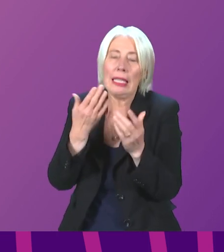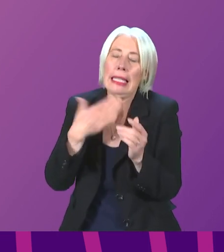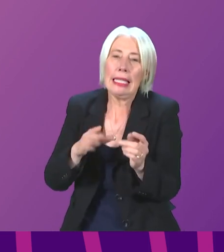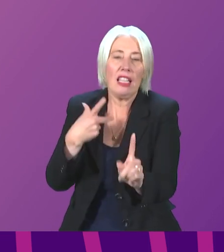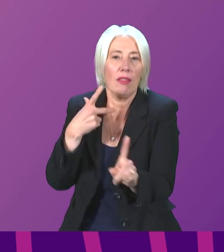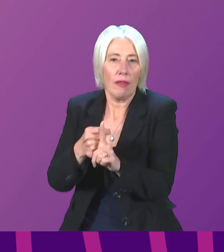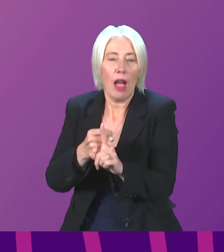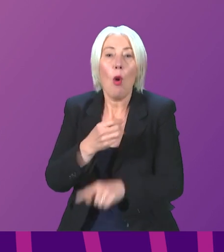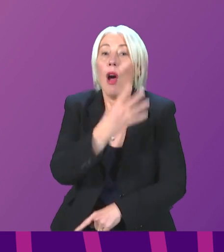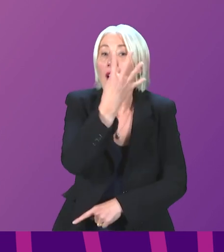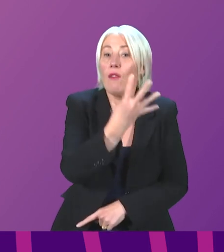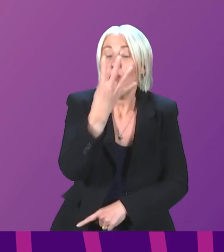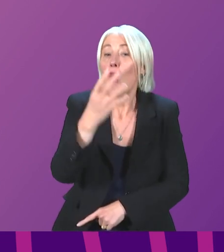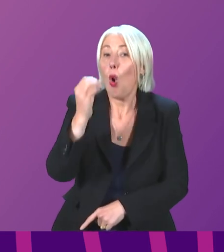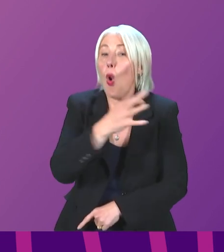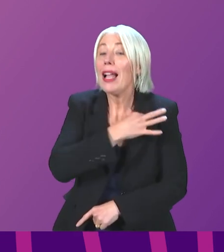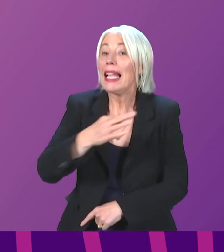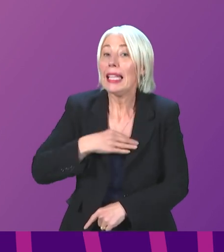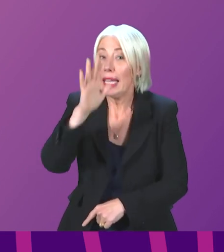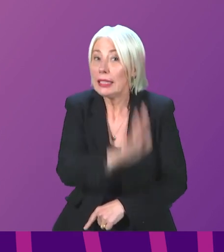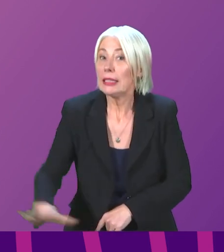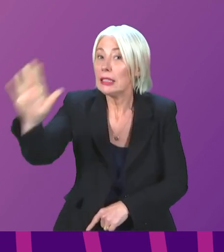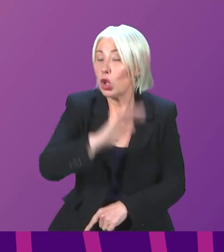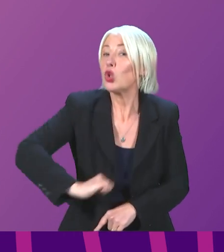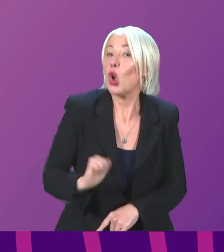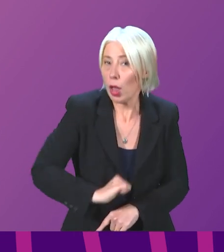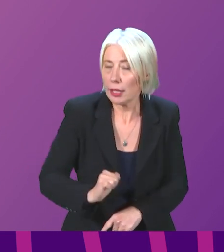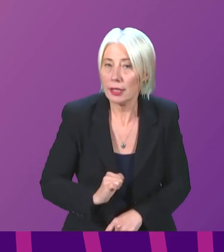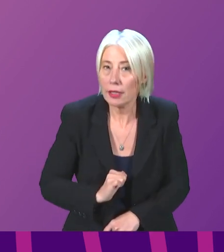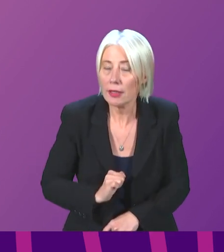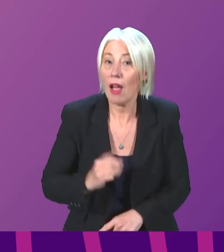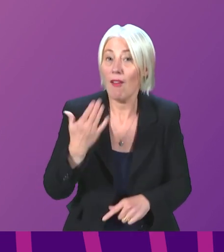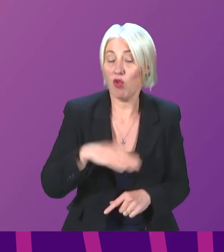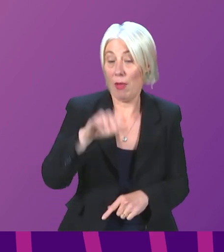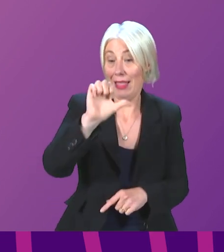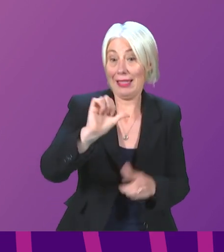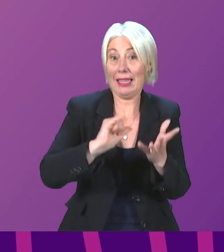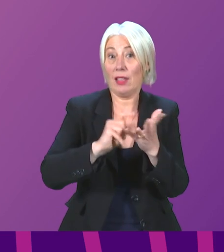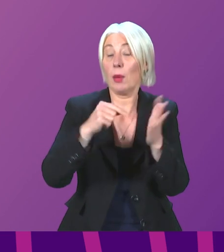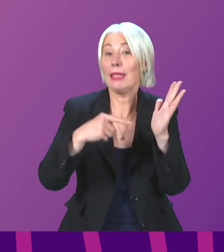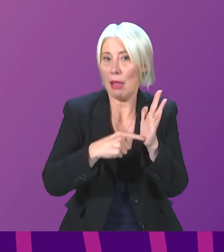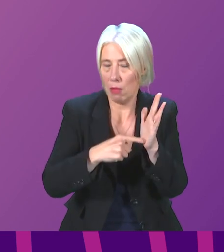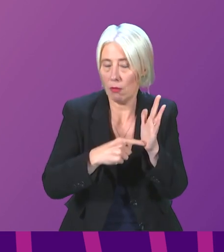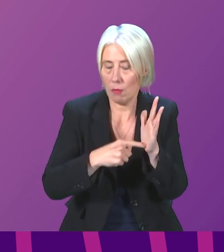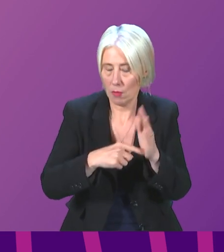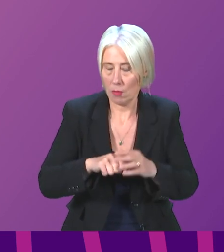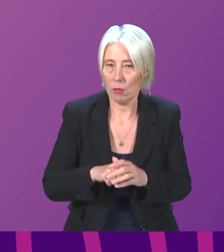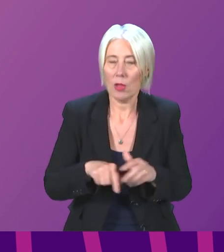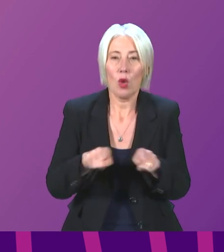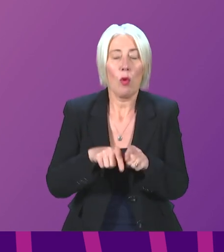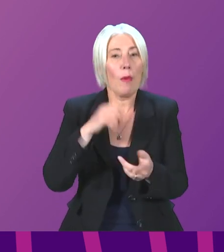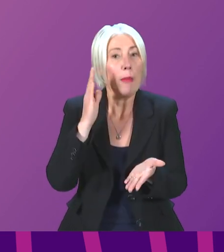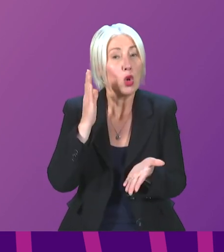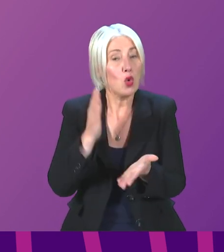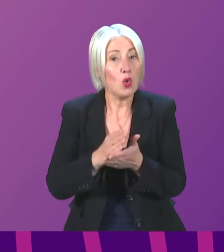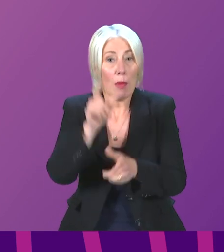440 clinics available across Scotland during this programme as of the 6th of September. We also taking steps to ensure people